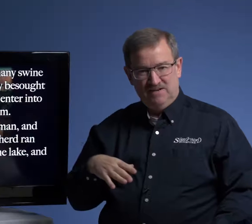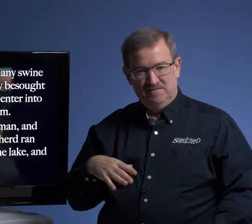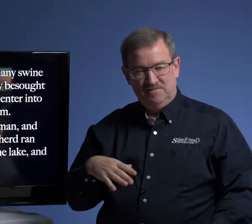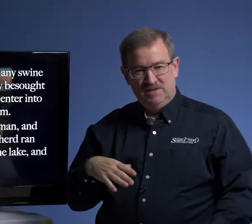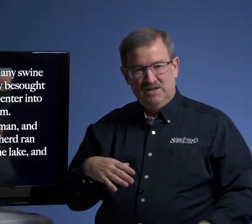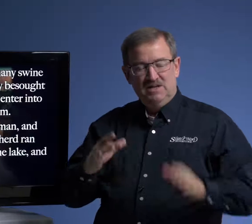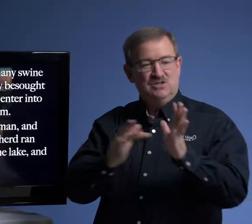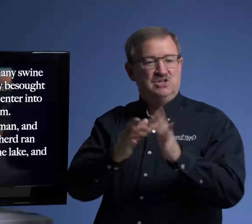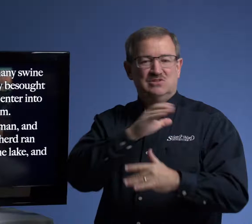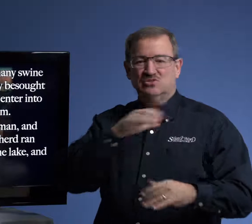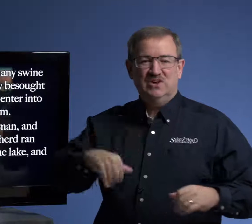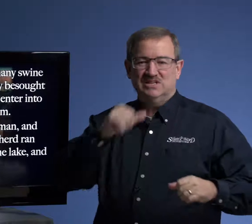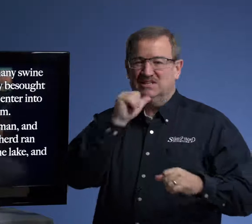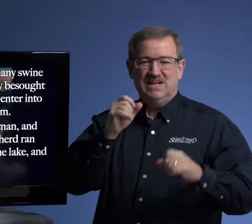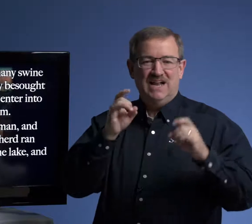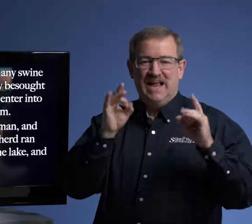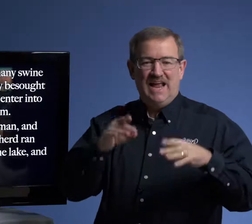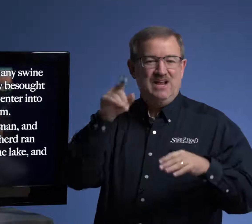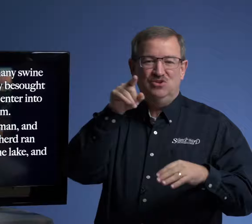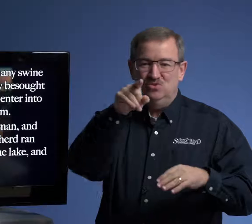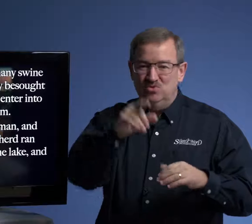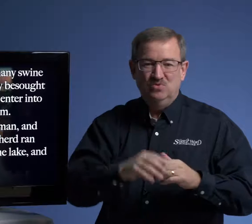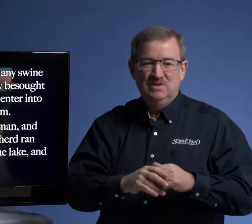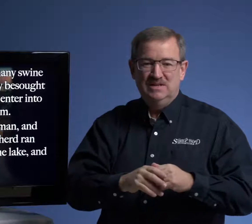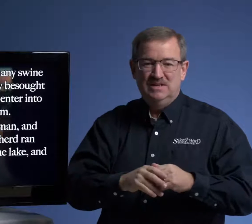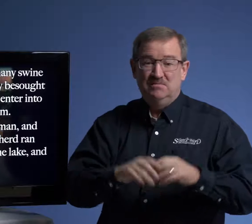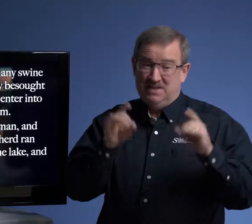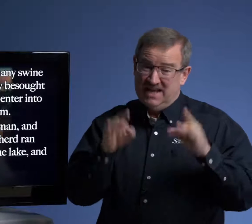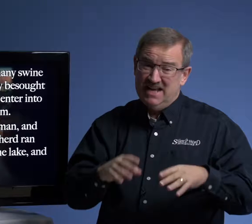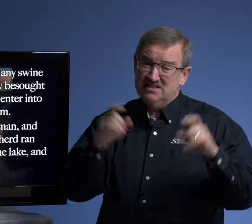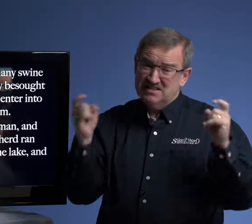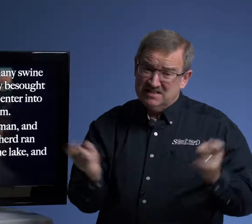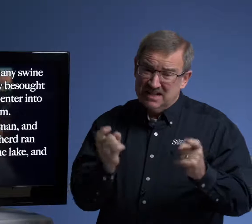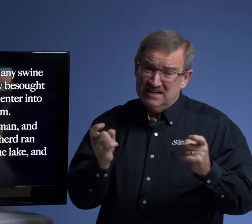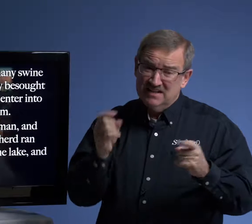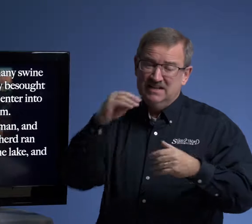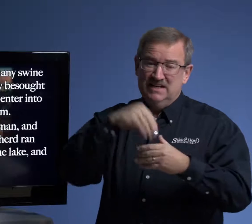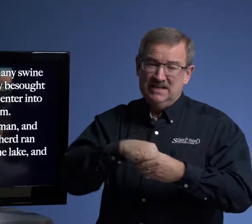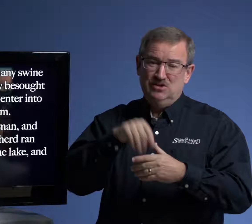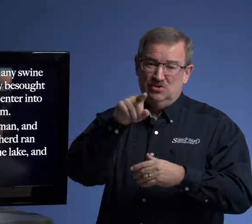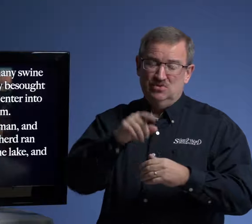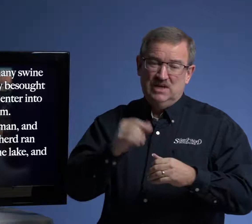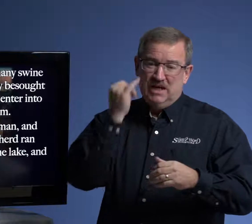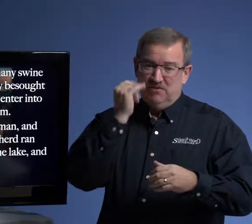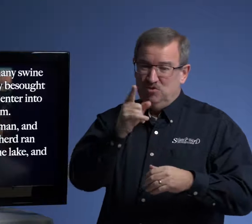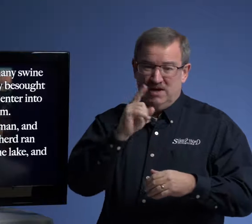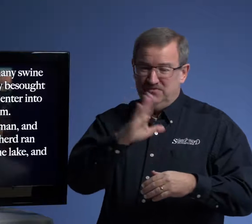Jesus Christ does not hate you, but he hates the sin in you. If you have